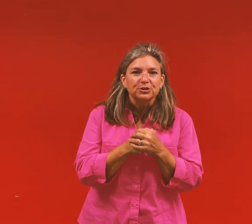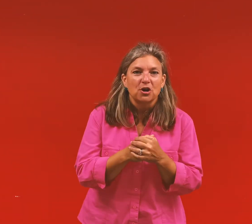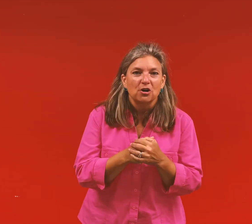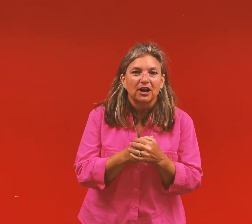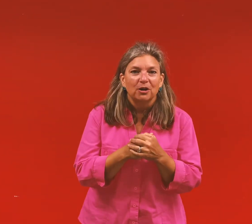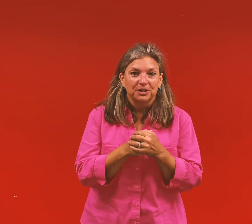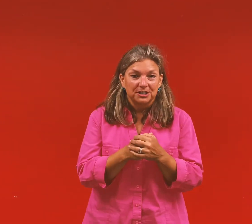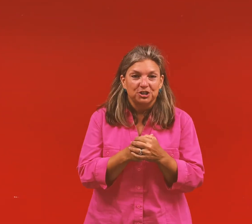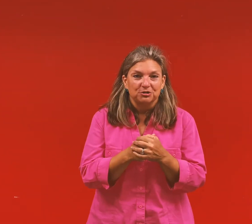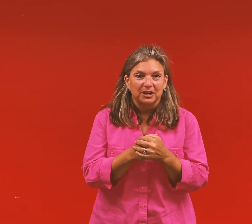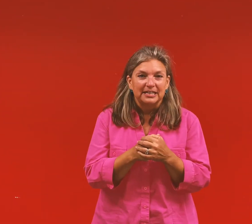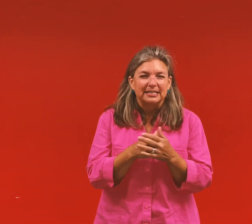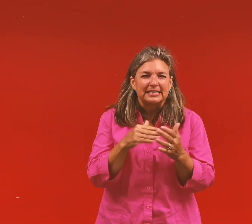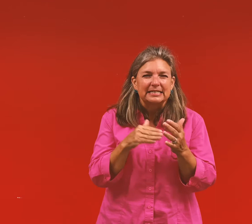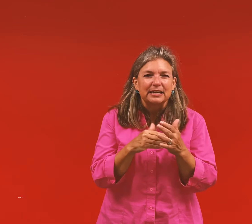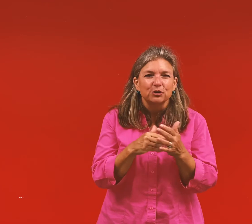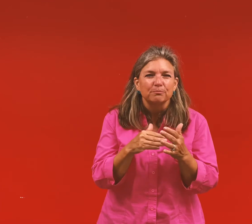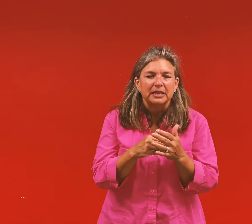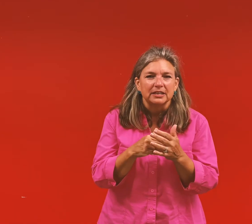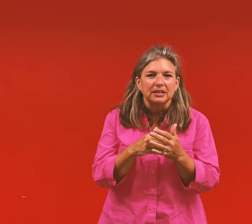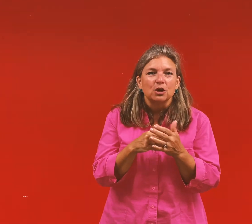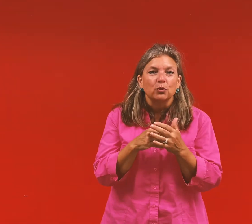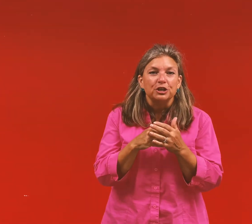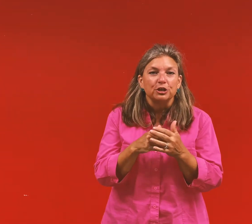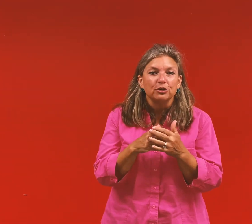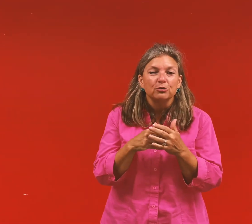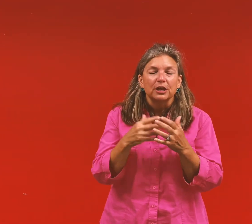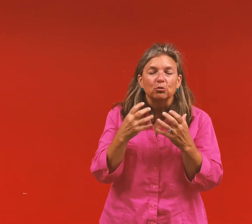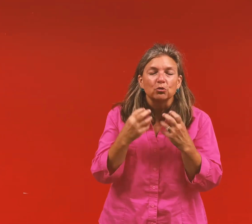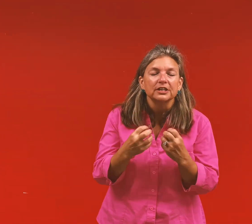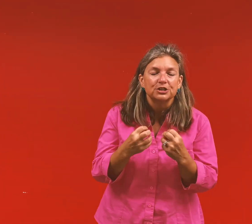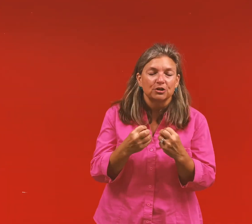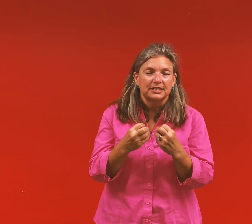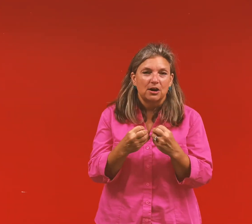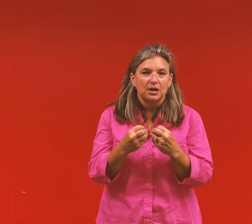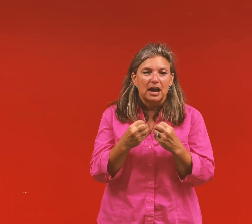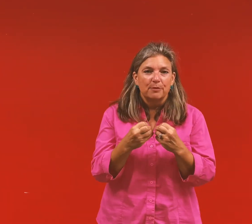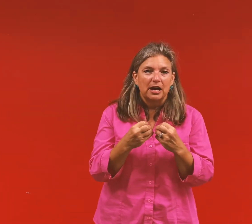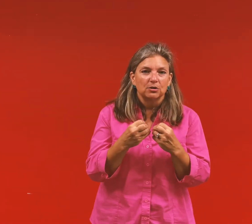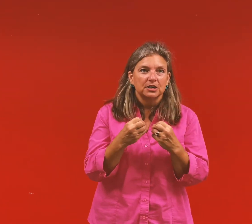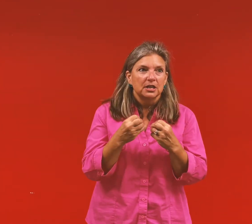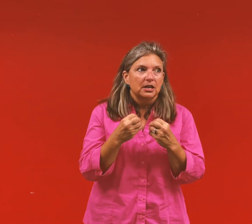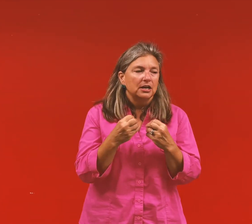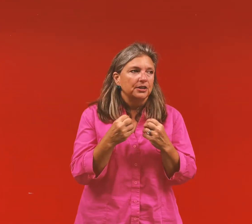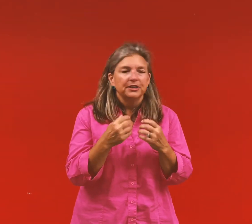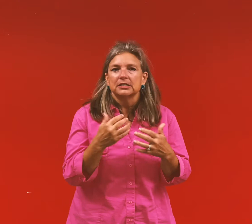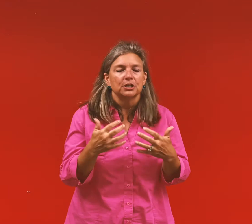song I want to teach you, and it's going to save your bacon when you get really stressed out about things not